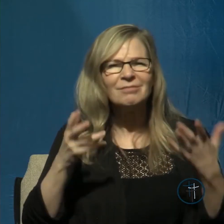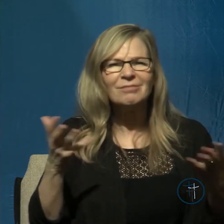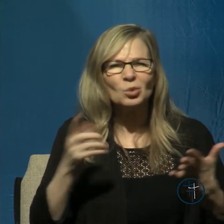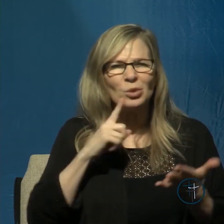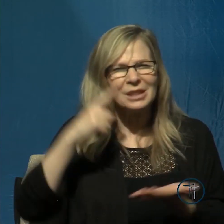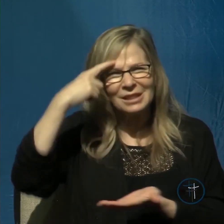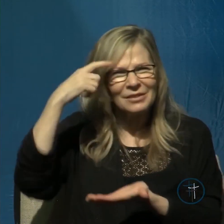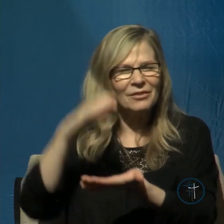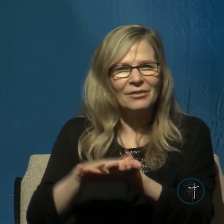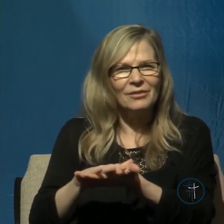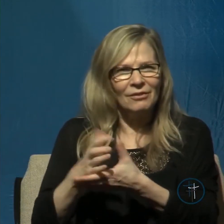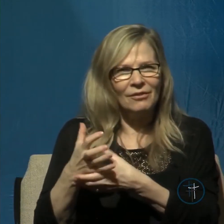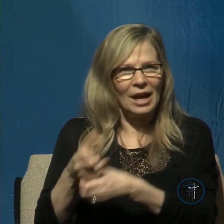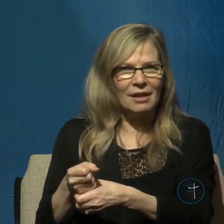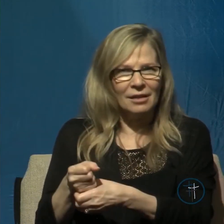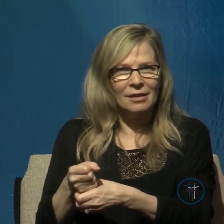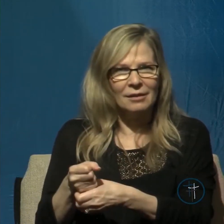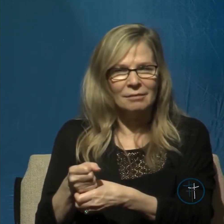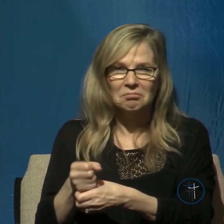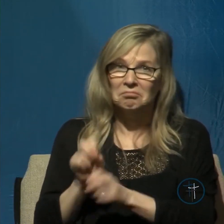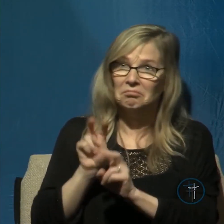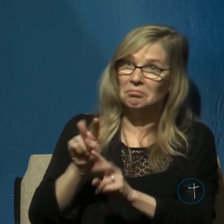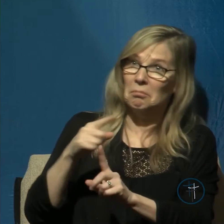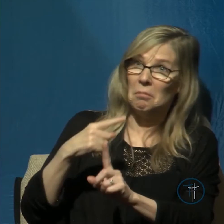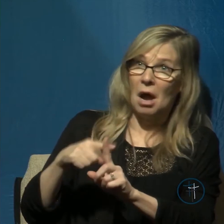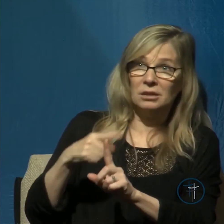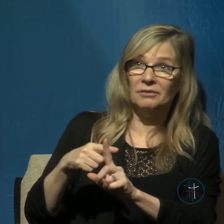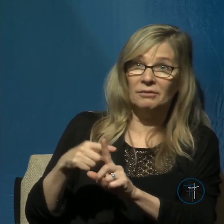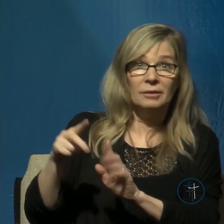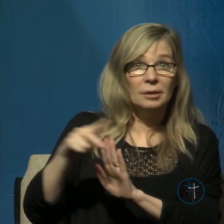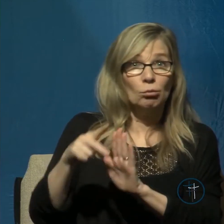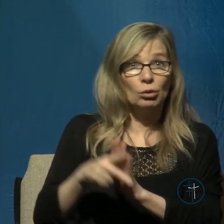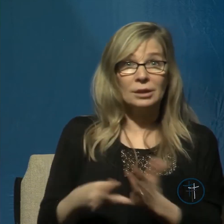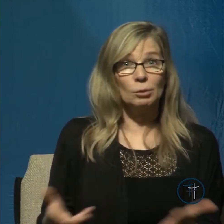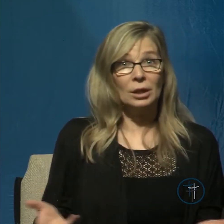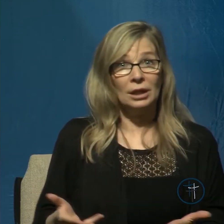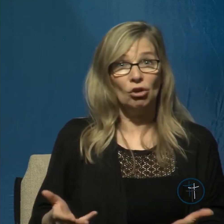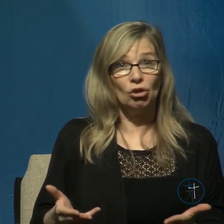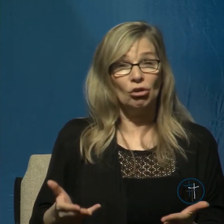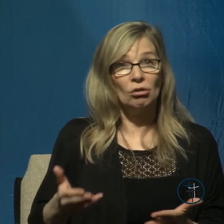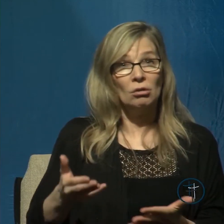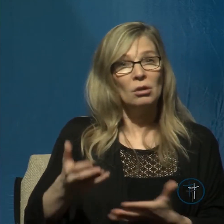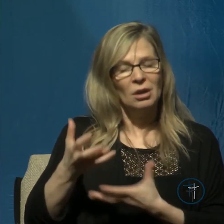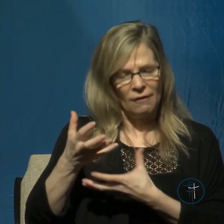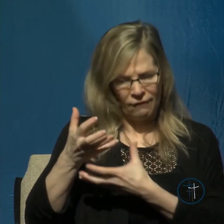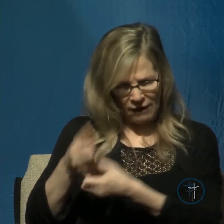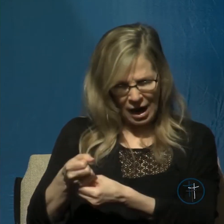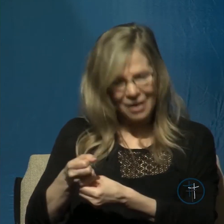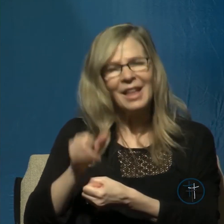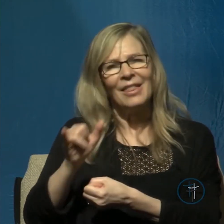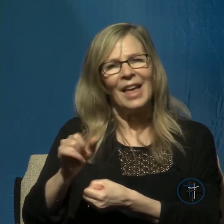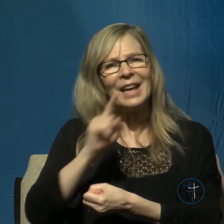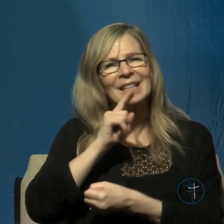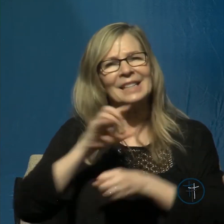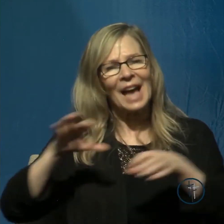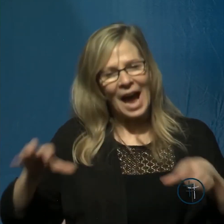let us look at it positively the principle taught here is that faith is an activity it's something that has to be